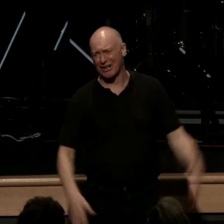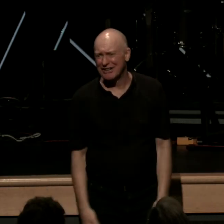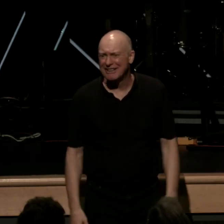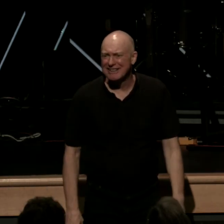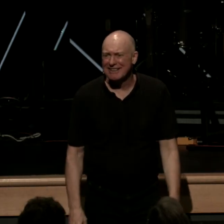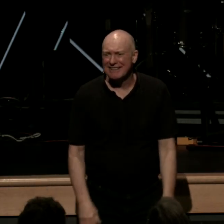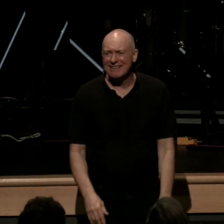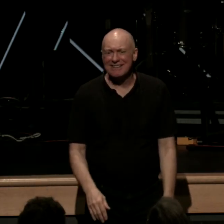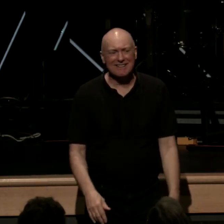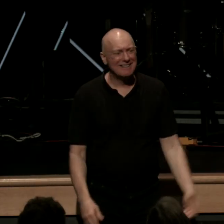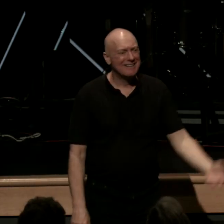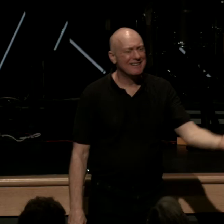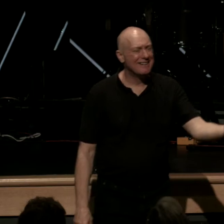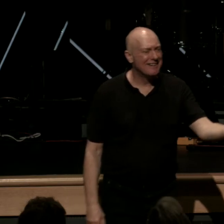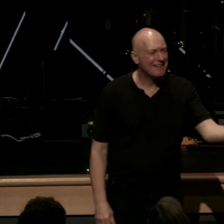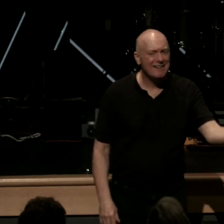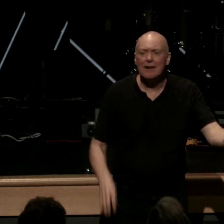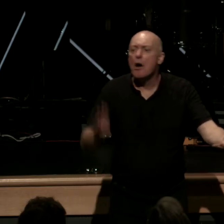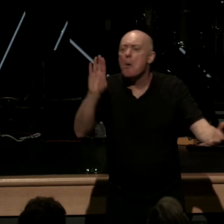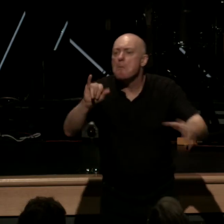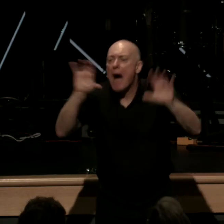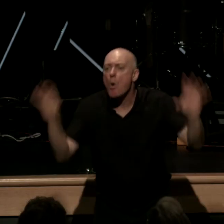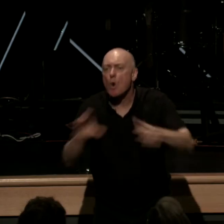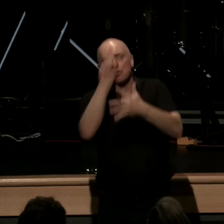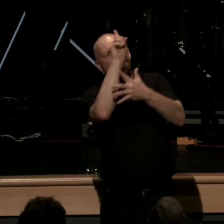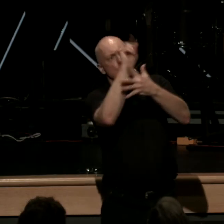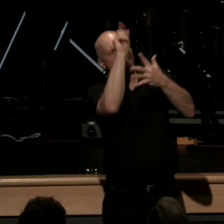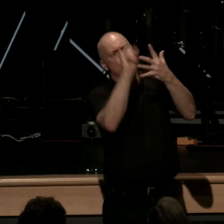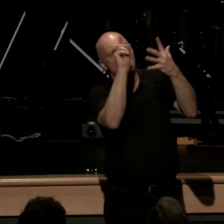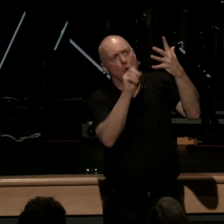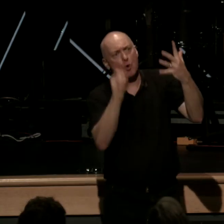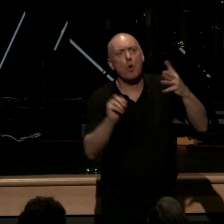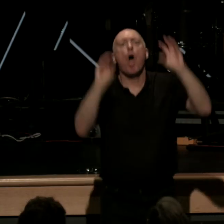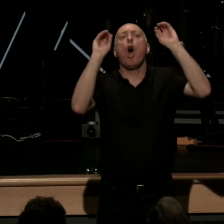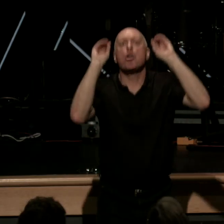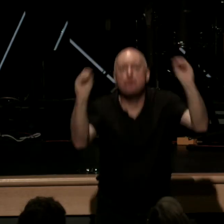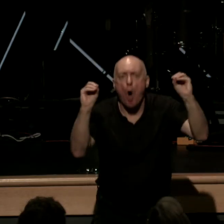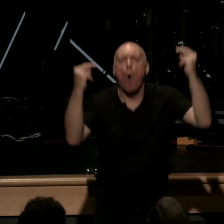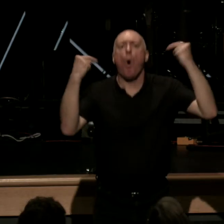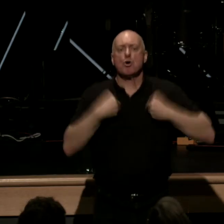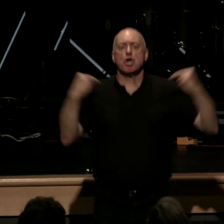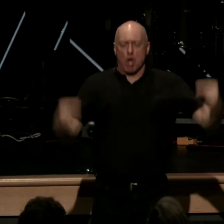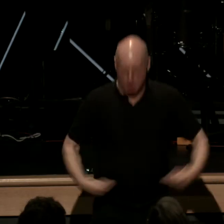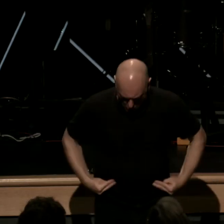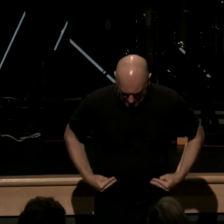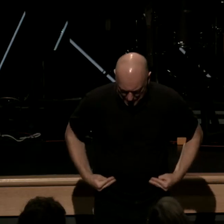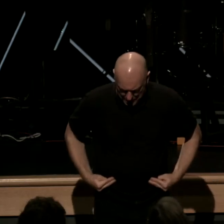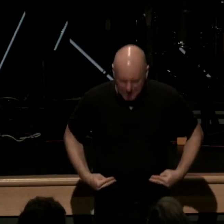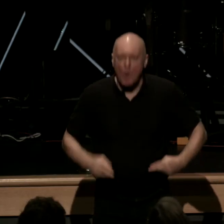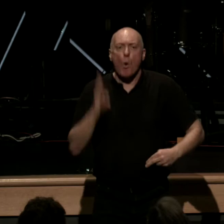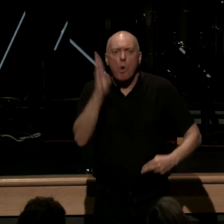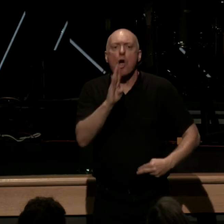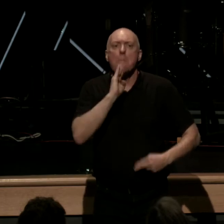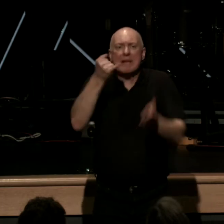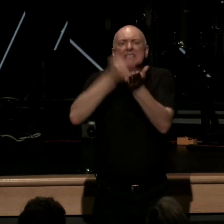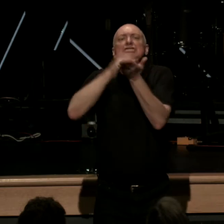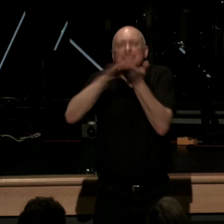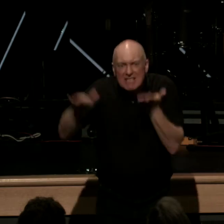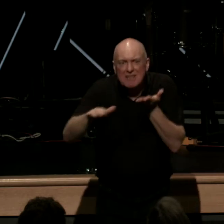okay for by works of the law no human being will be justified in God's